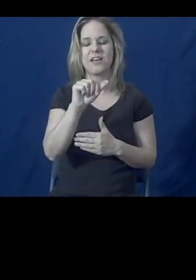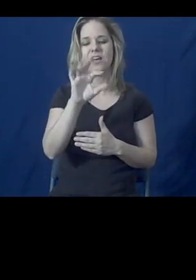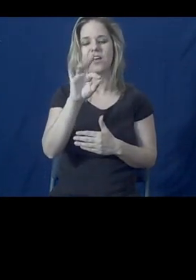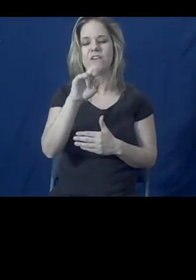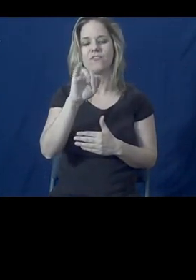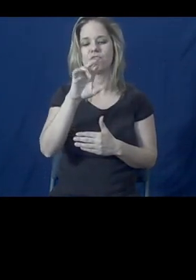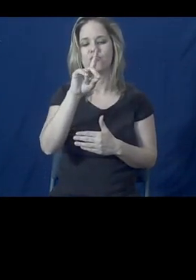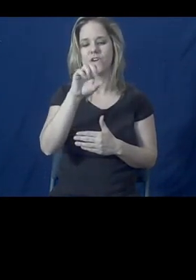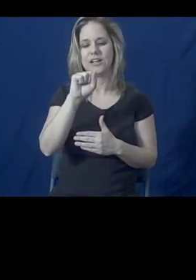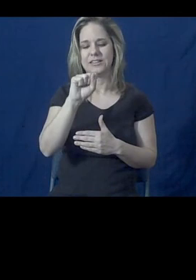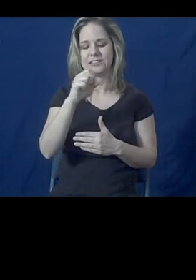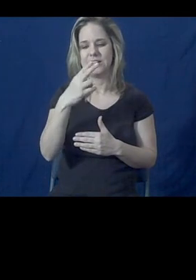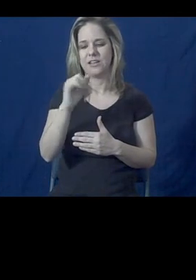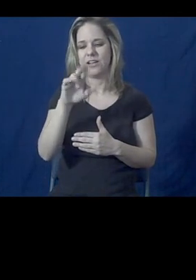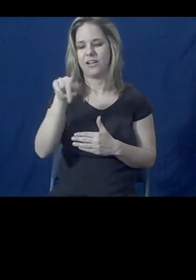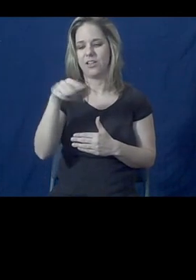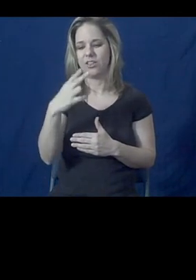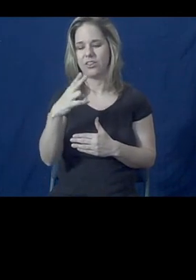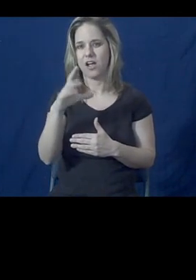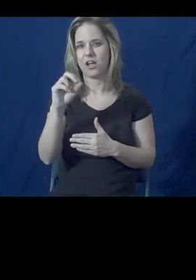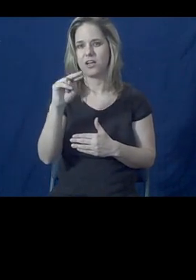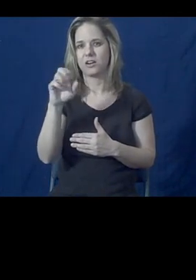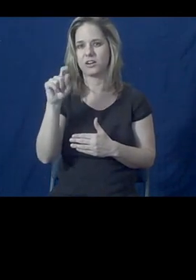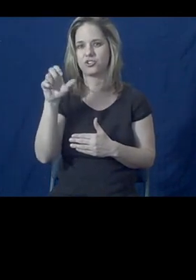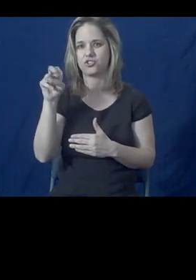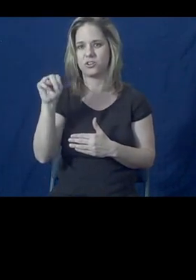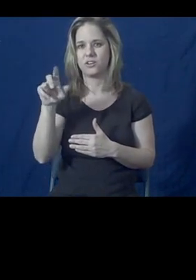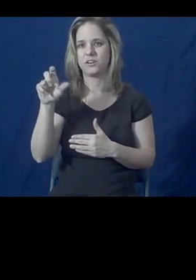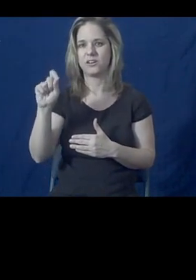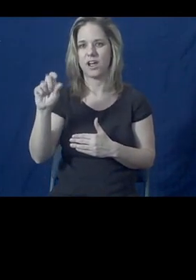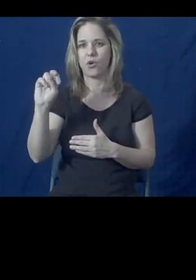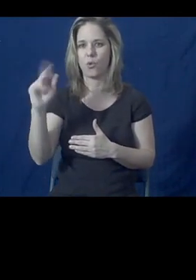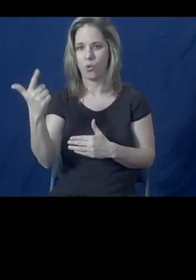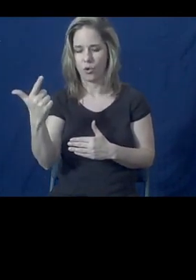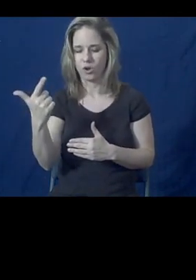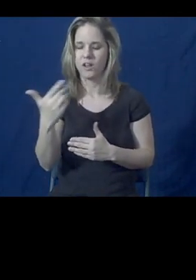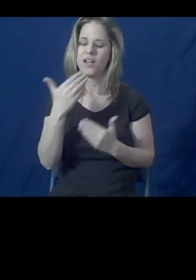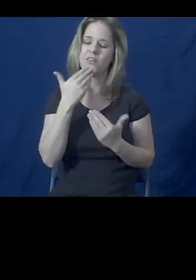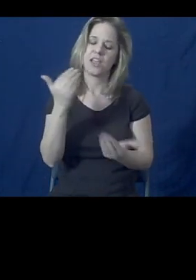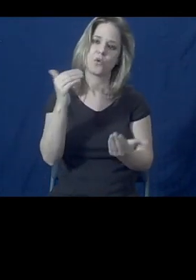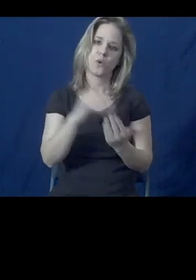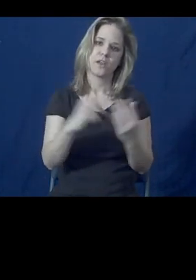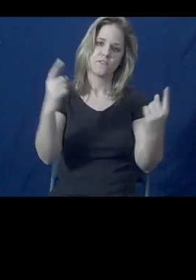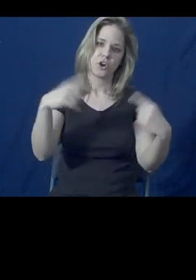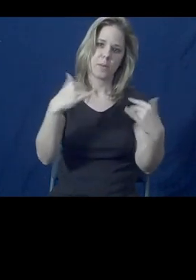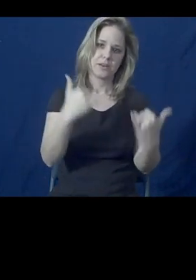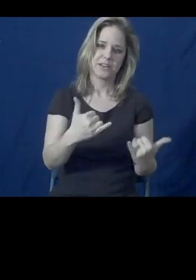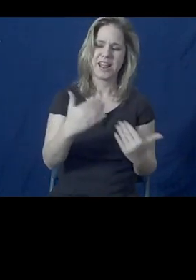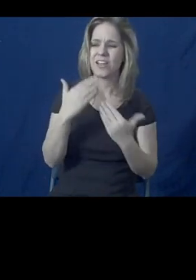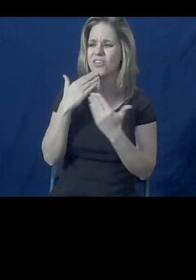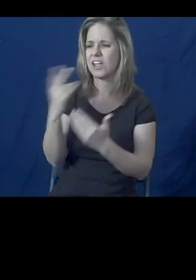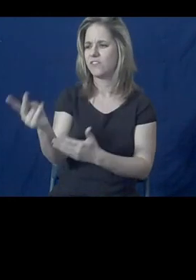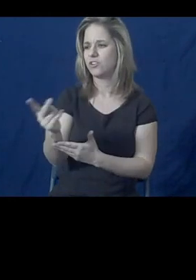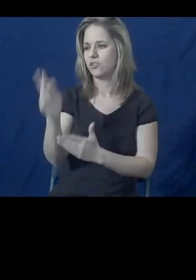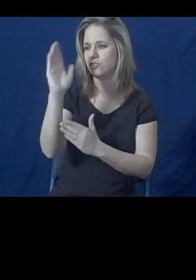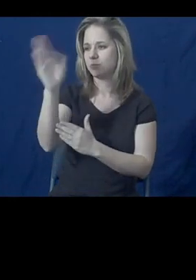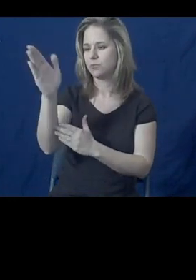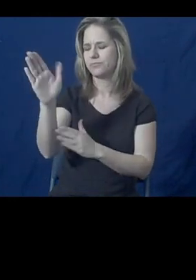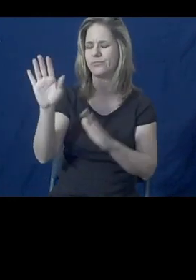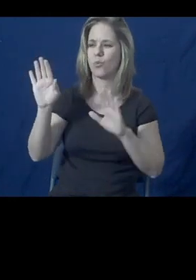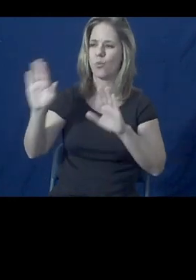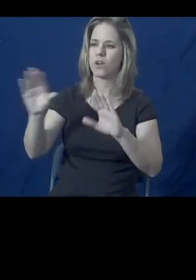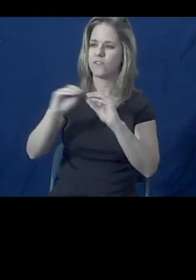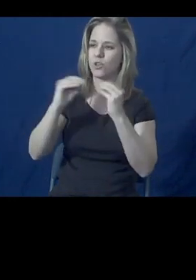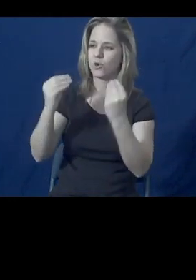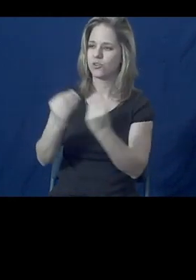So thank you all for taking the time today. Thank you to our incredible speakers, wonderful organizations. And we hope to see you again